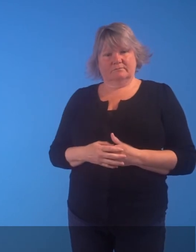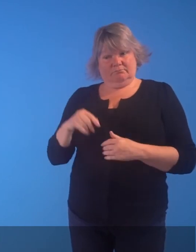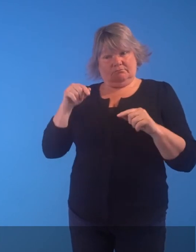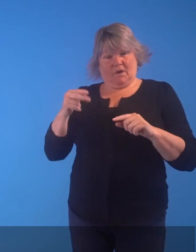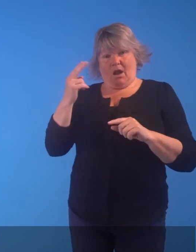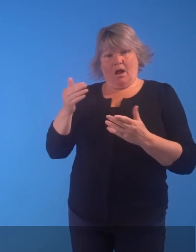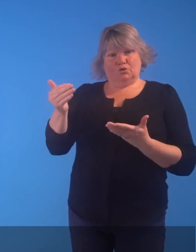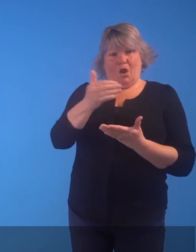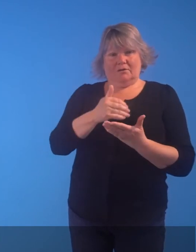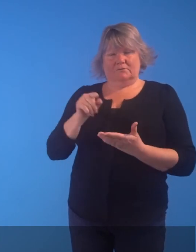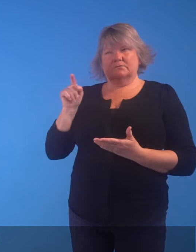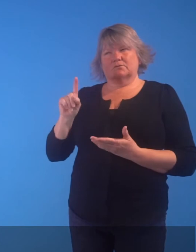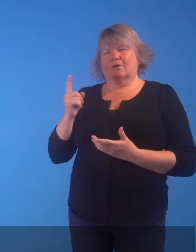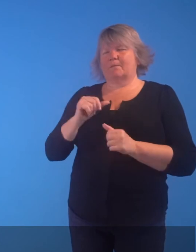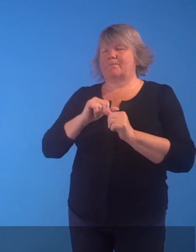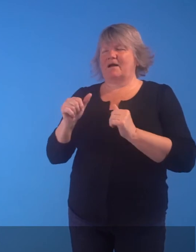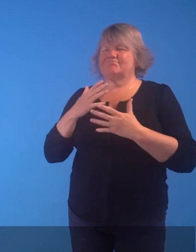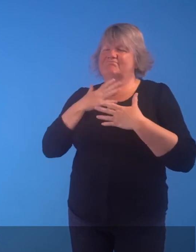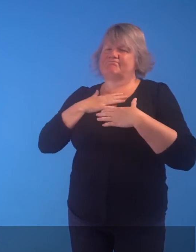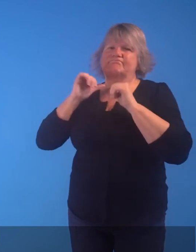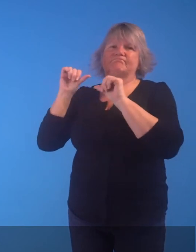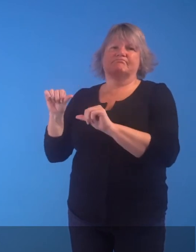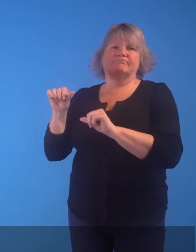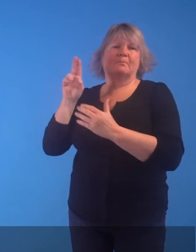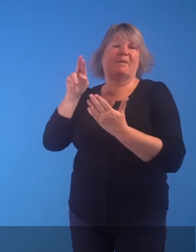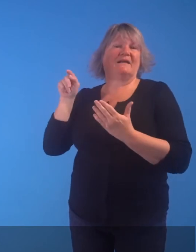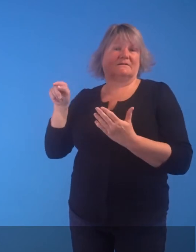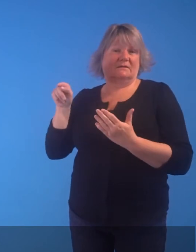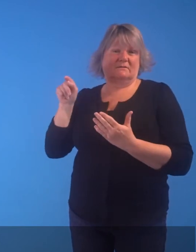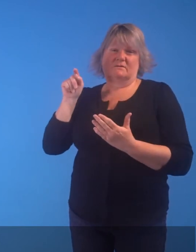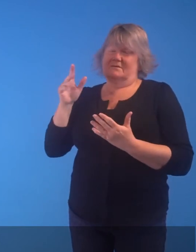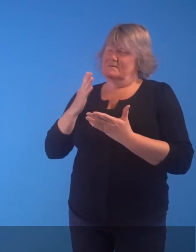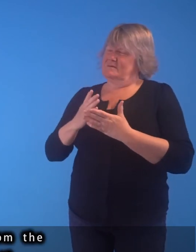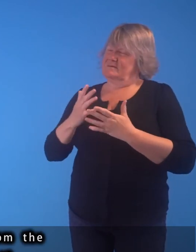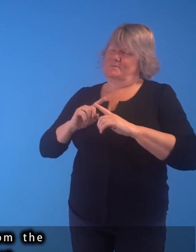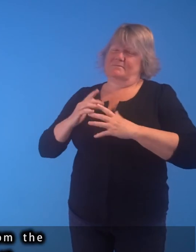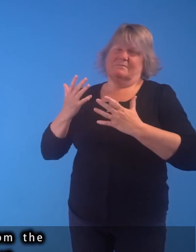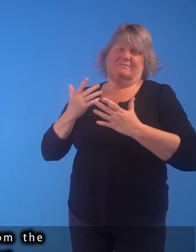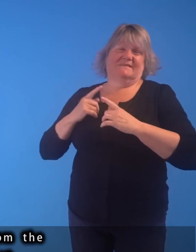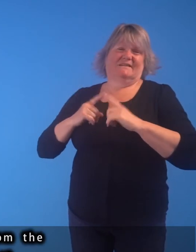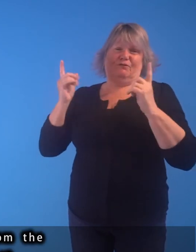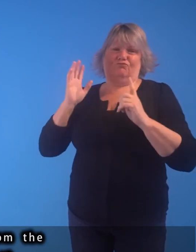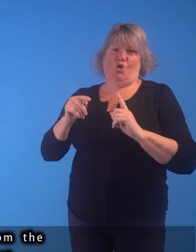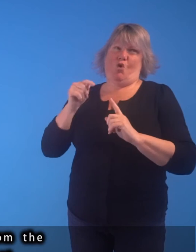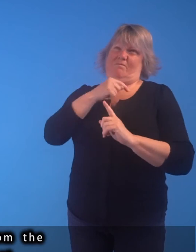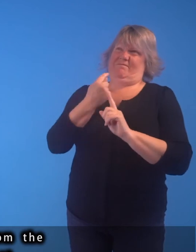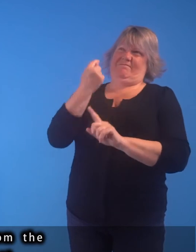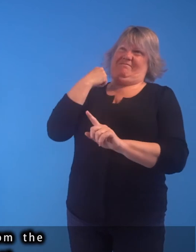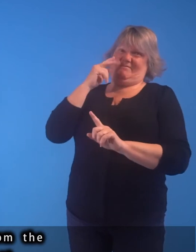One of the best-loved paintings in the art collection. This could not be more different from the one